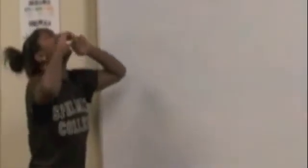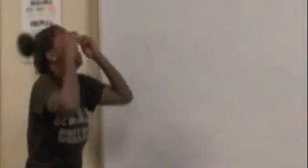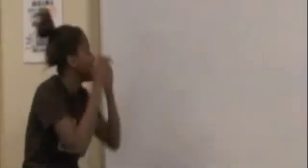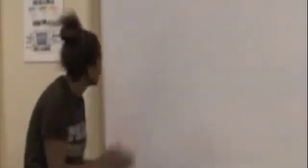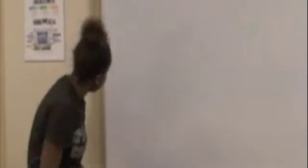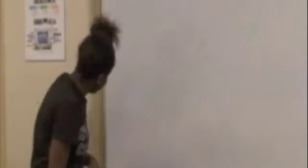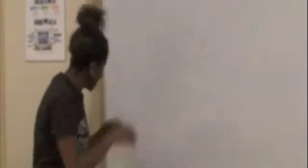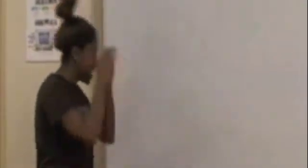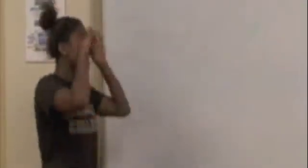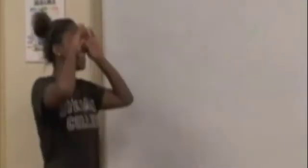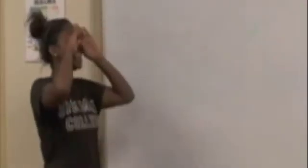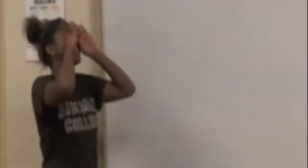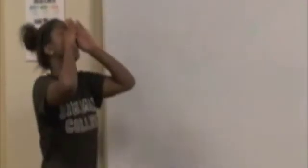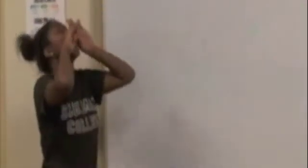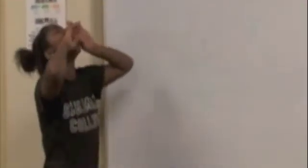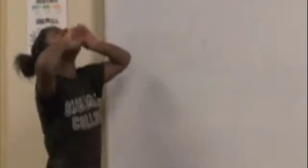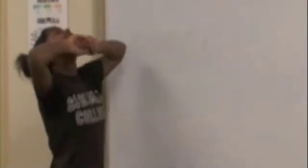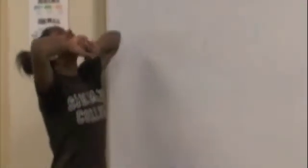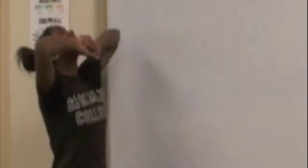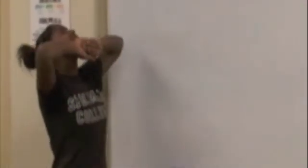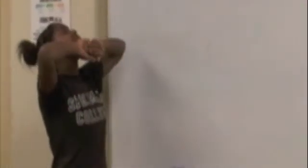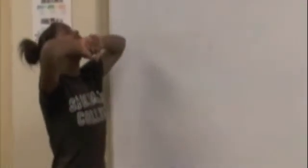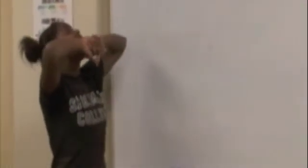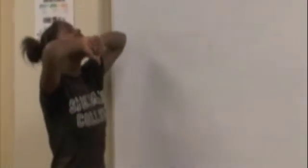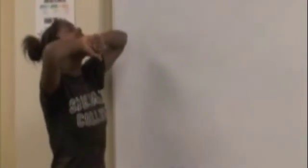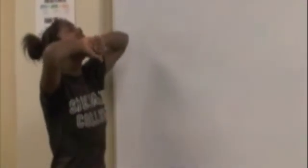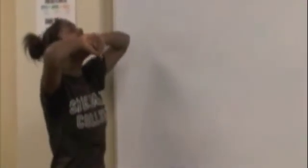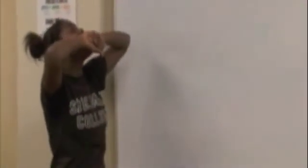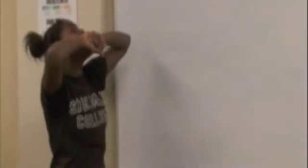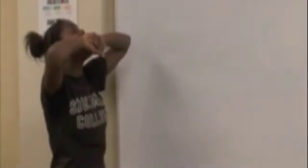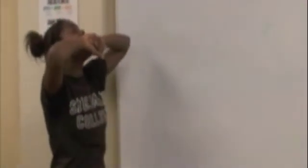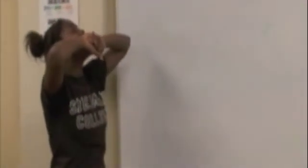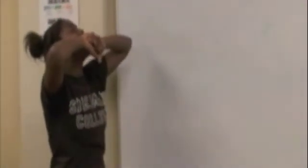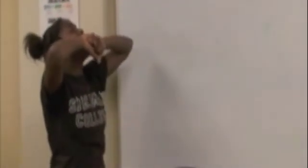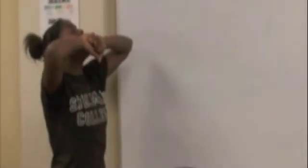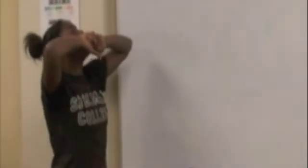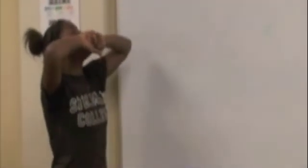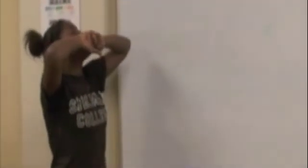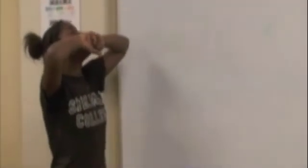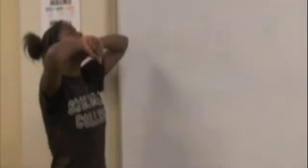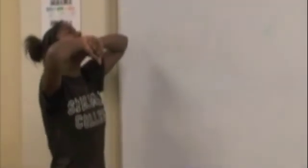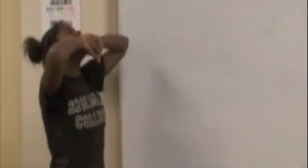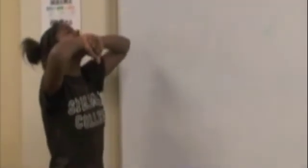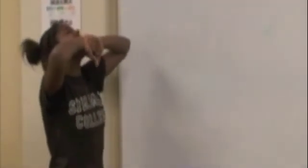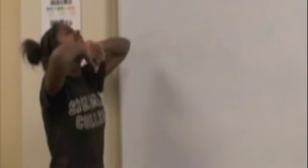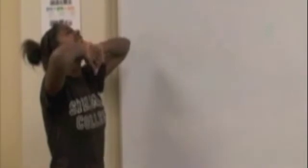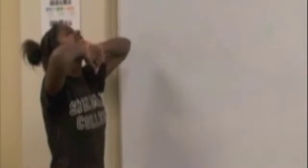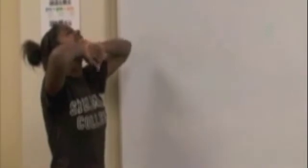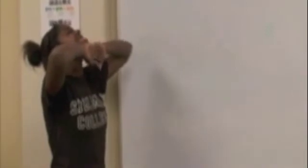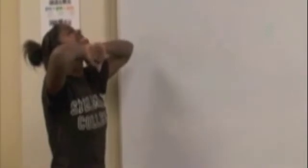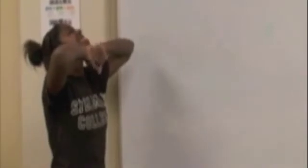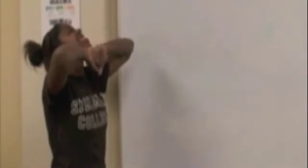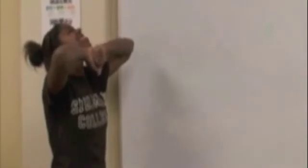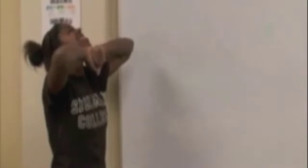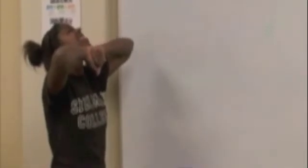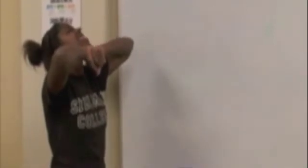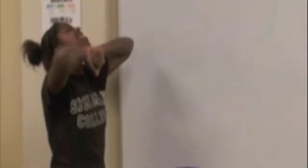a STD,